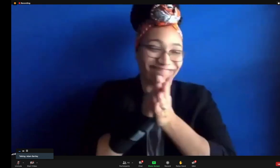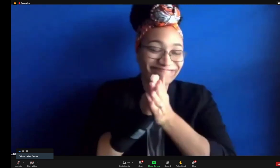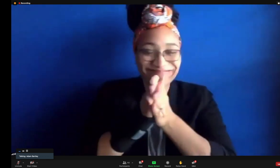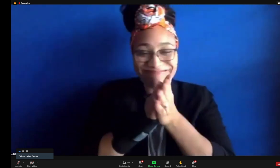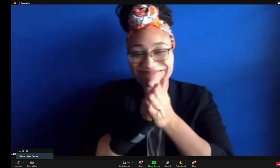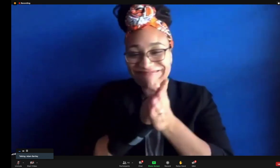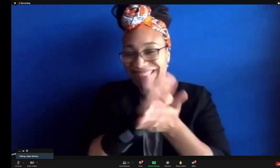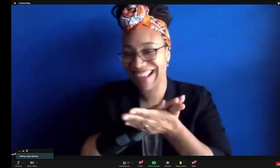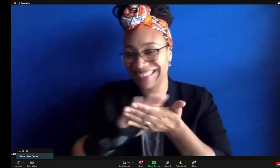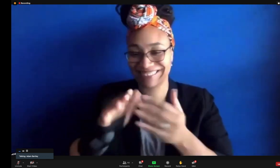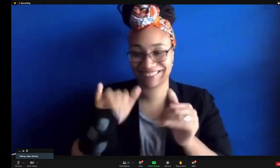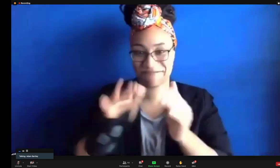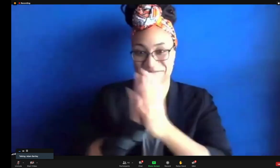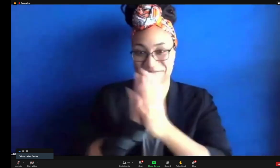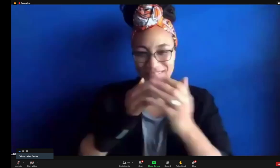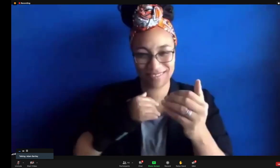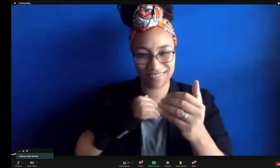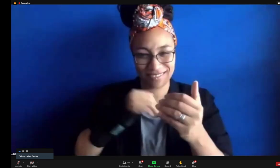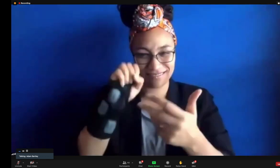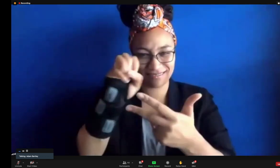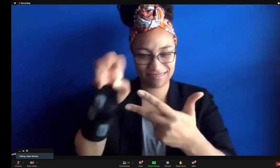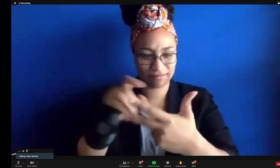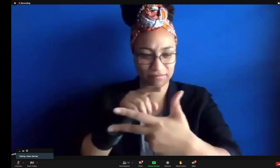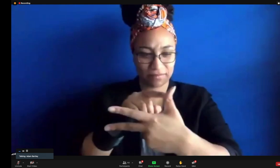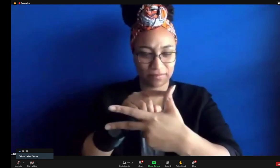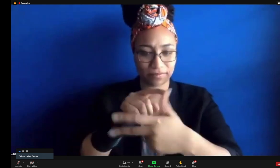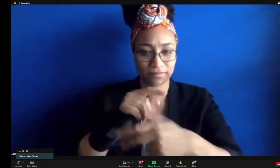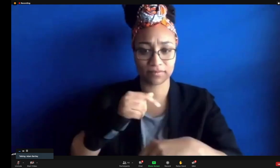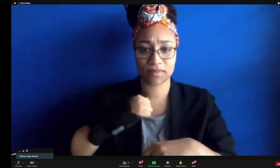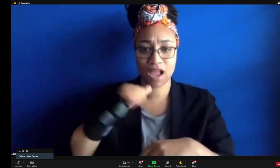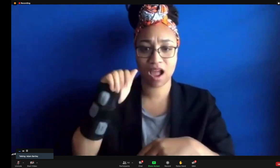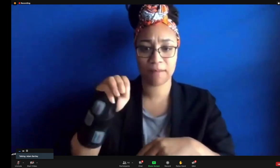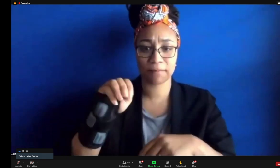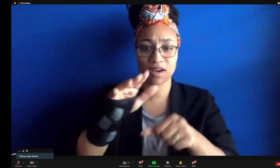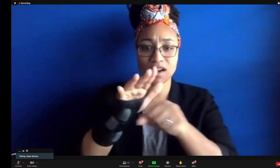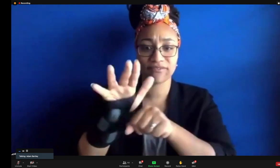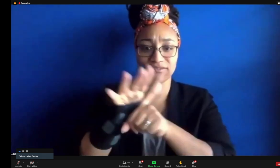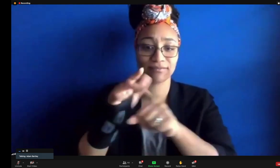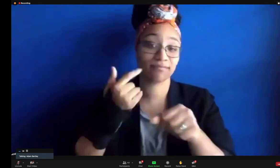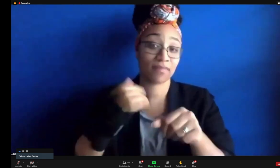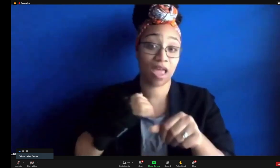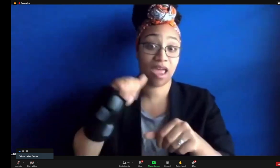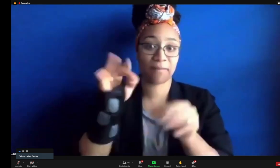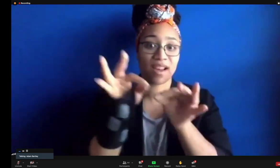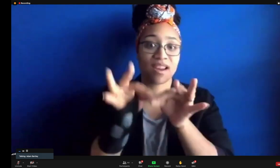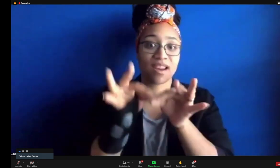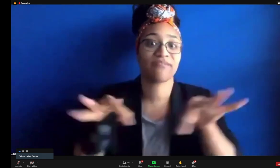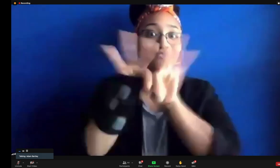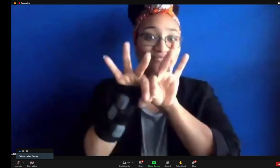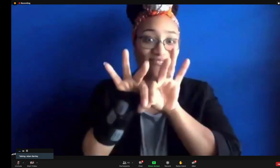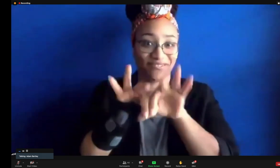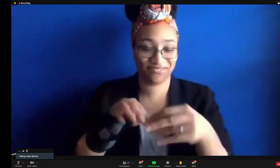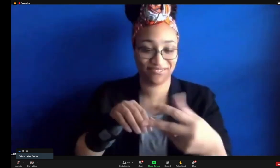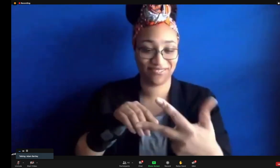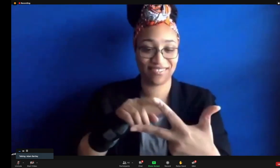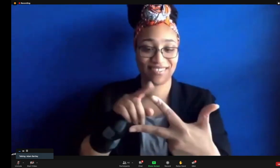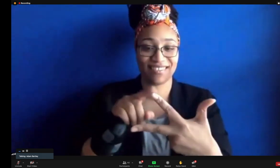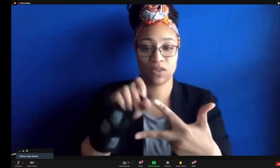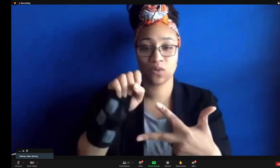fun, and I was so enthusiastic all the way through. A few things in particular. Then, you know, I'd worked on I Am Enough before